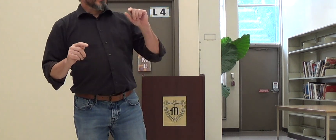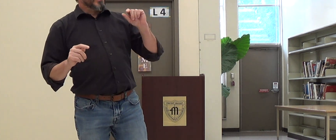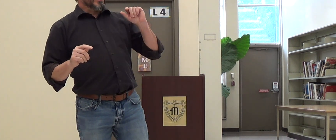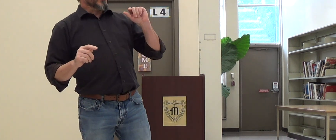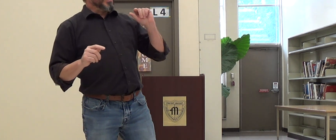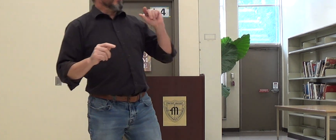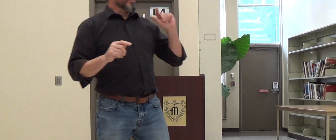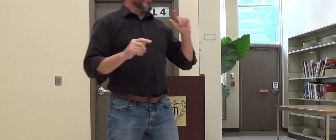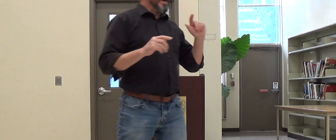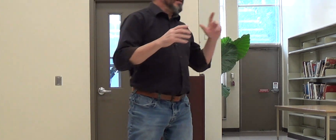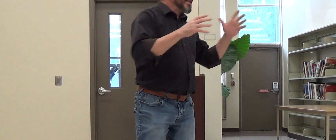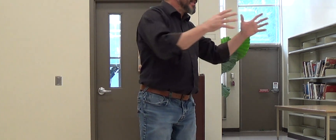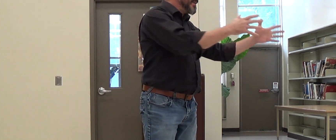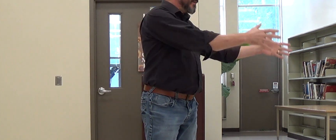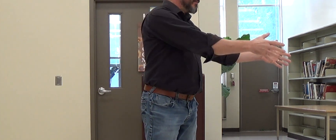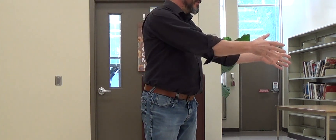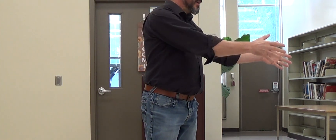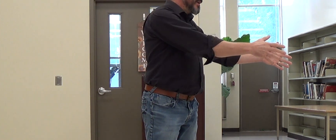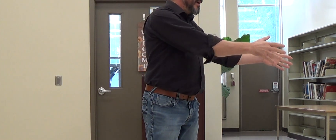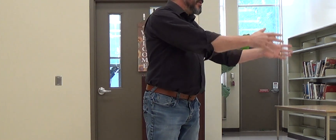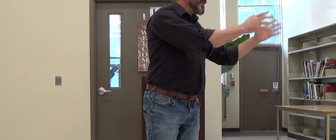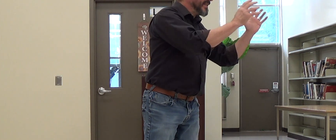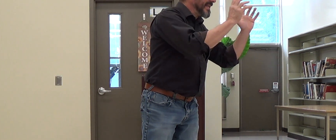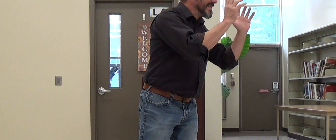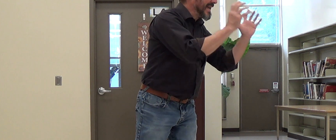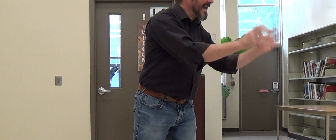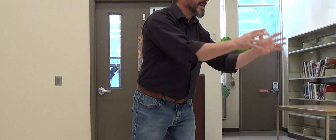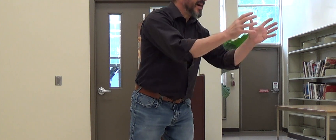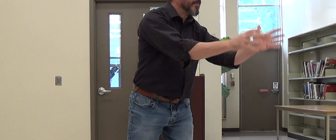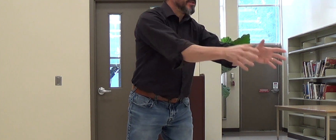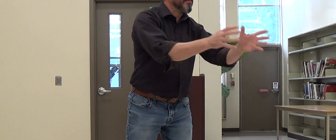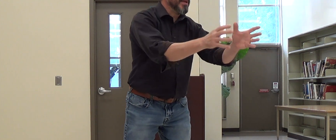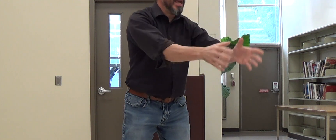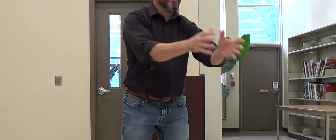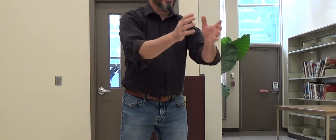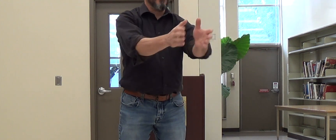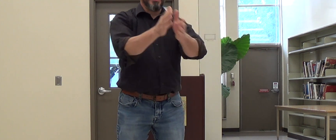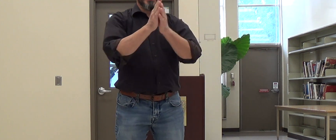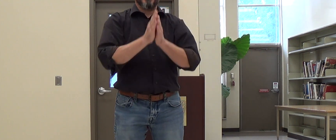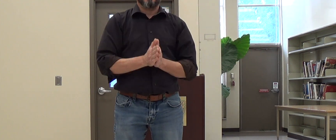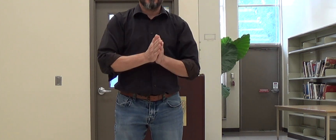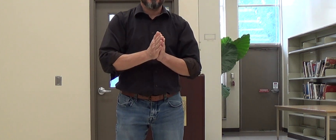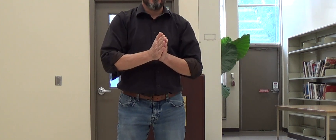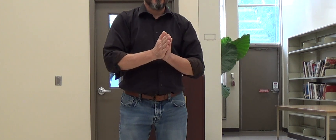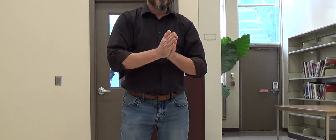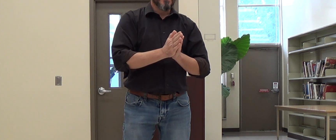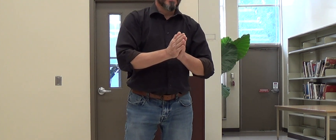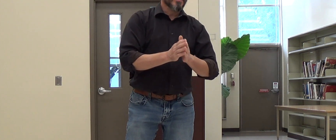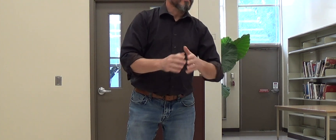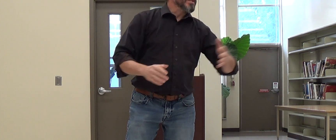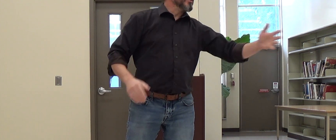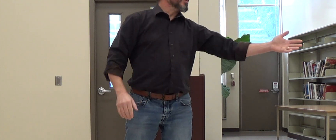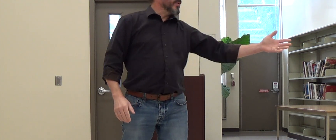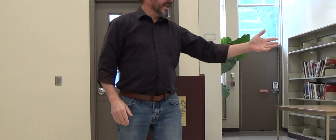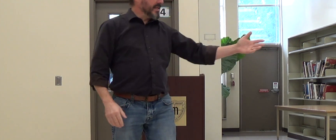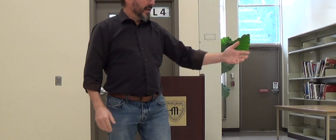It's when you provide an incentive and you get the exact opposite behavior that you wanted. Many years ago in India,